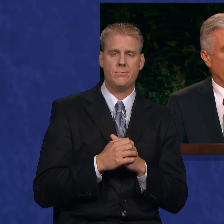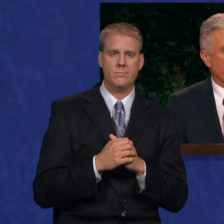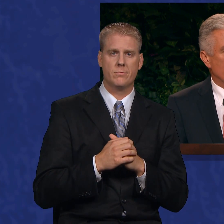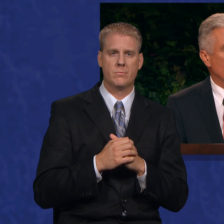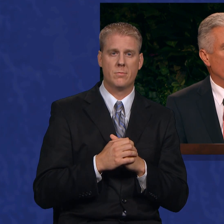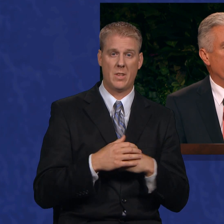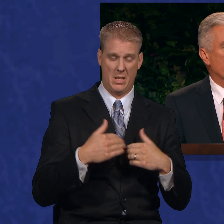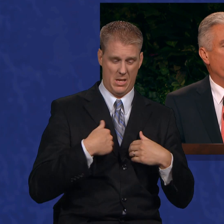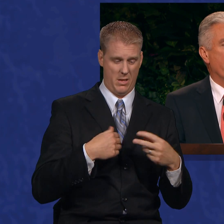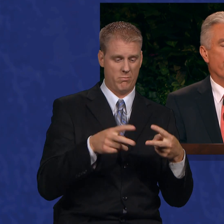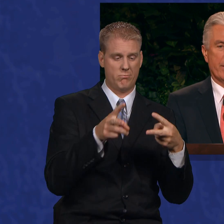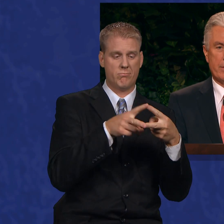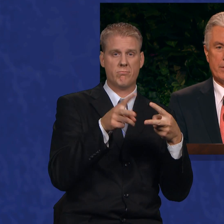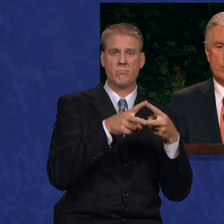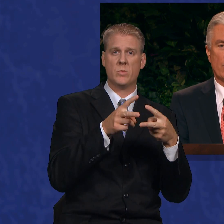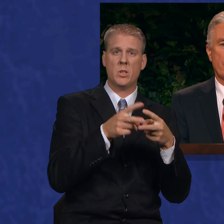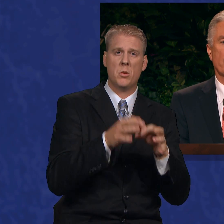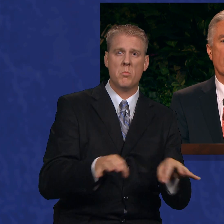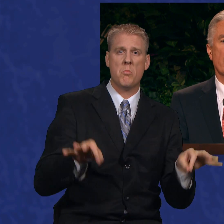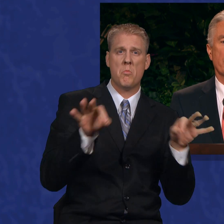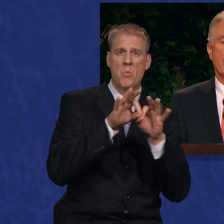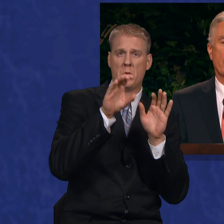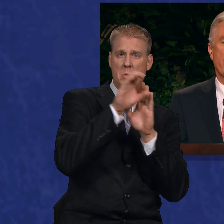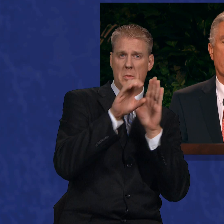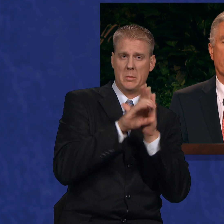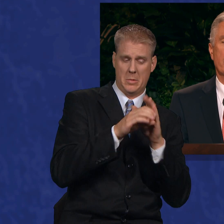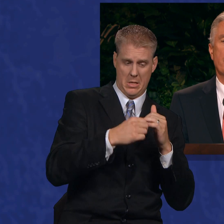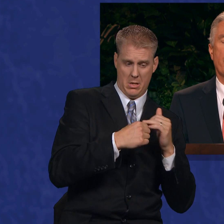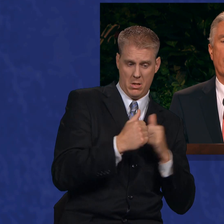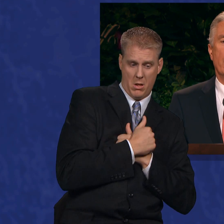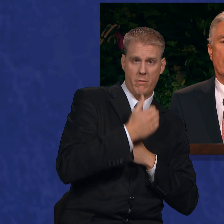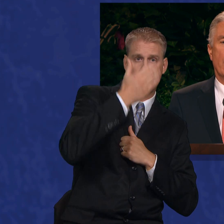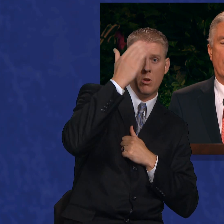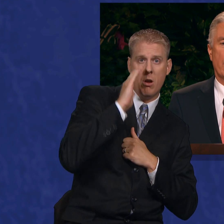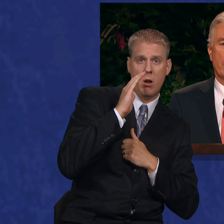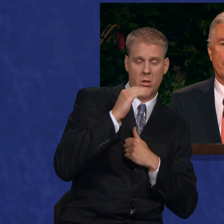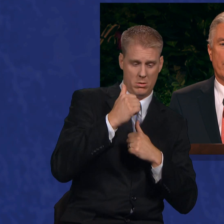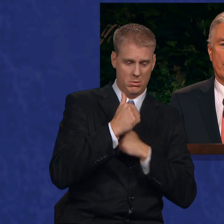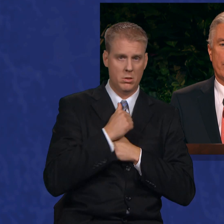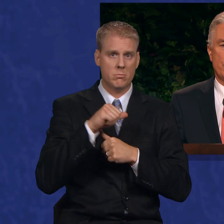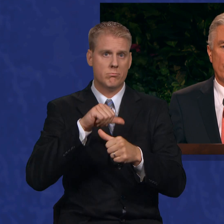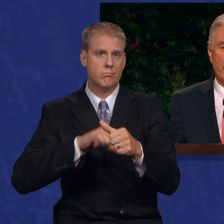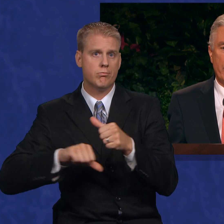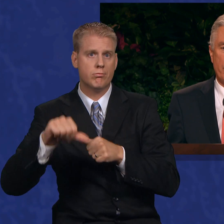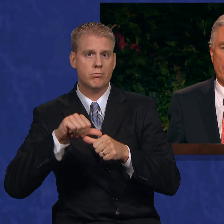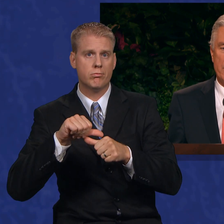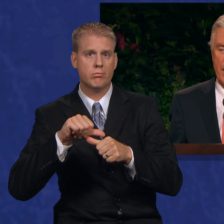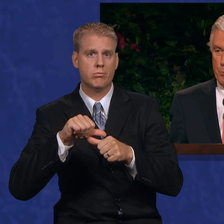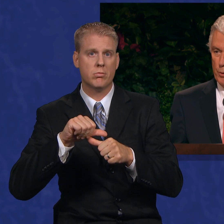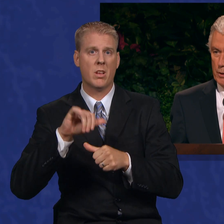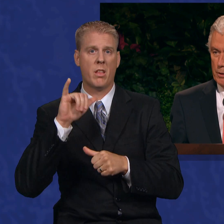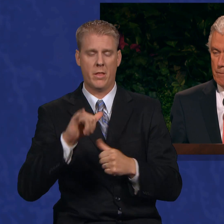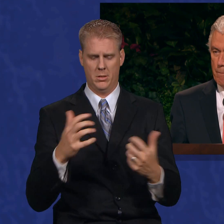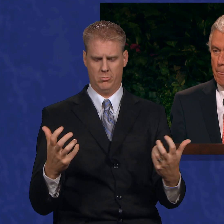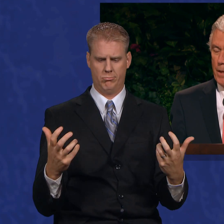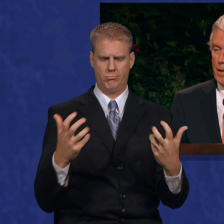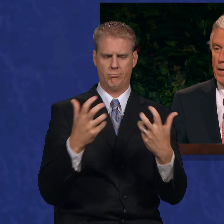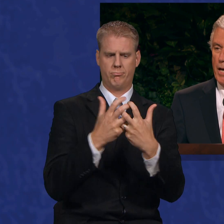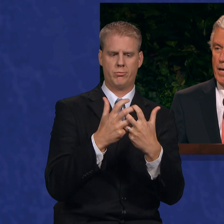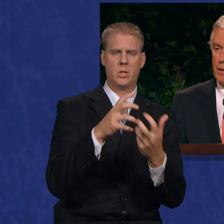The two great commandments, to love God and our neighbor, are adjoining of the temporal